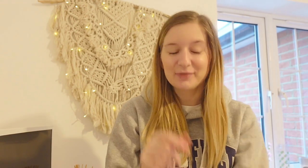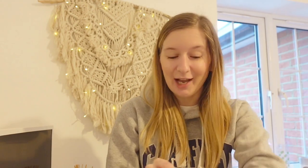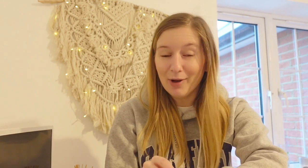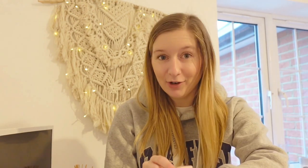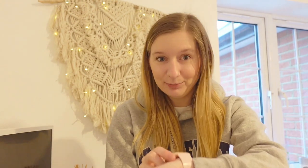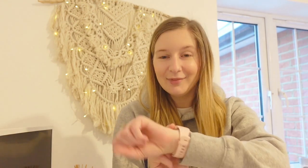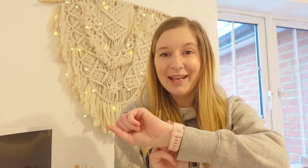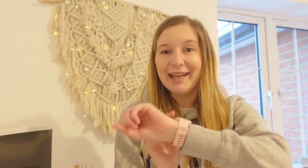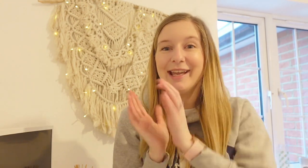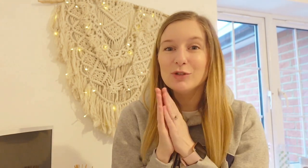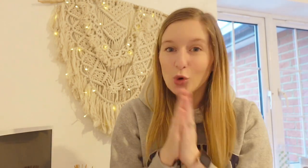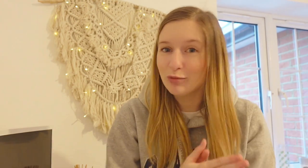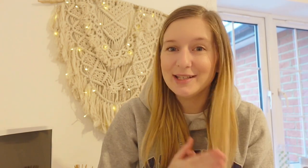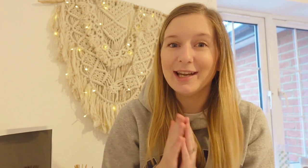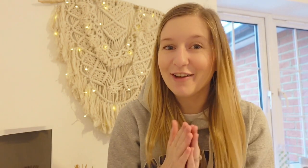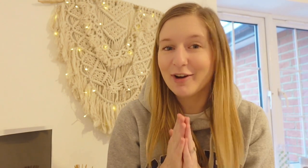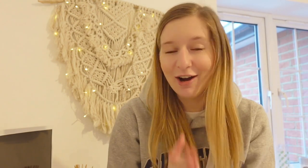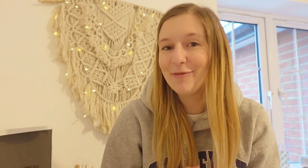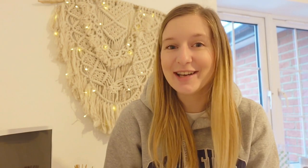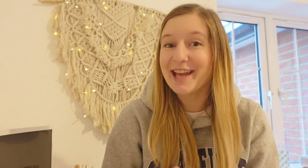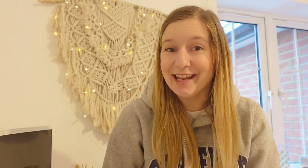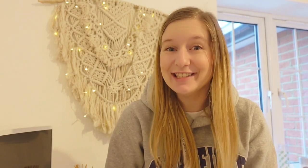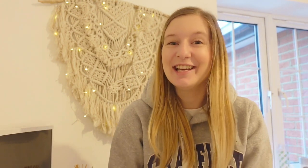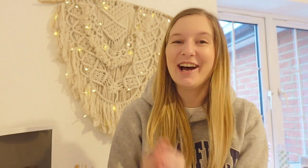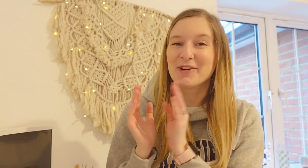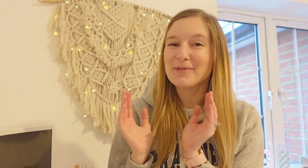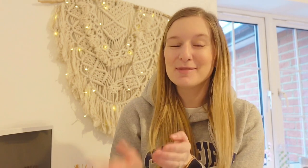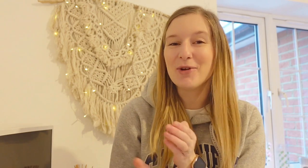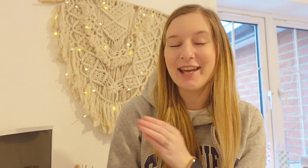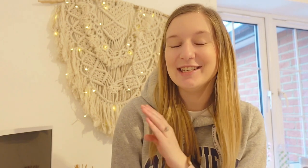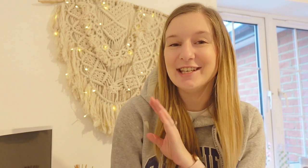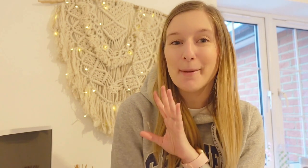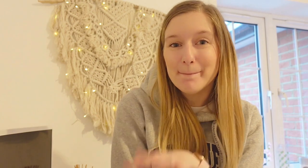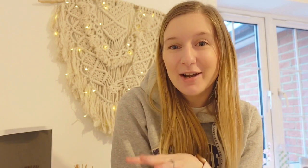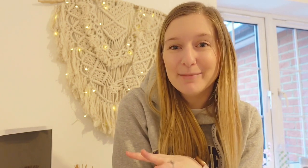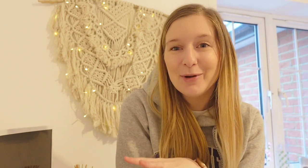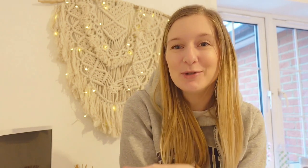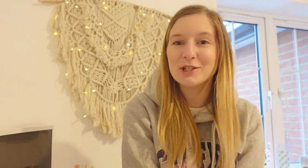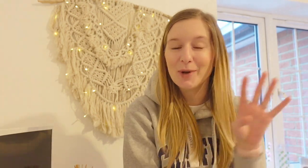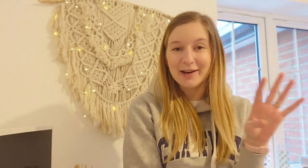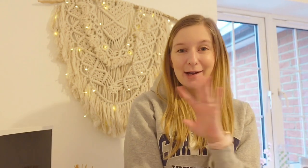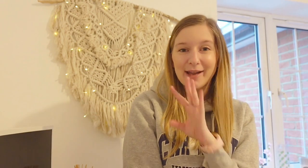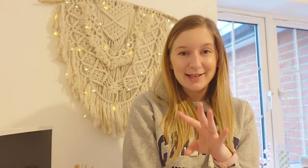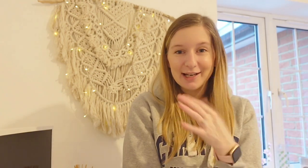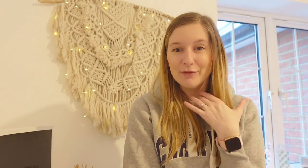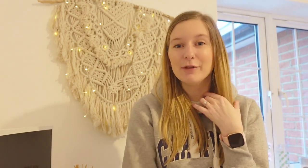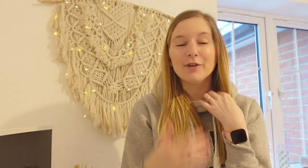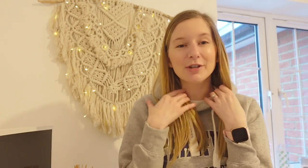However it is already half past eight. I got up this morning and did monk mode which is where I get my head down for the first